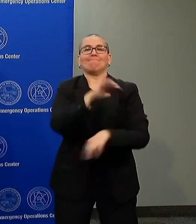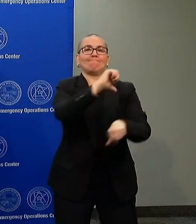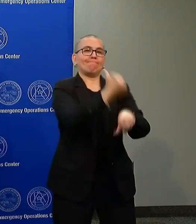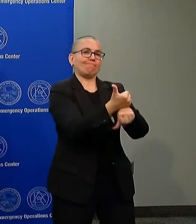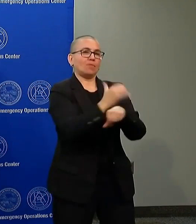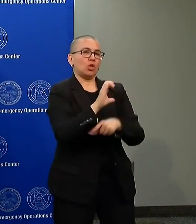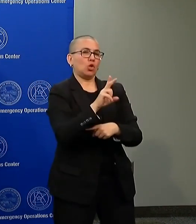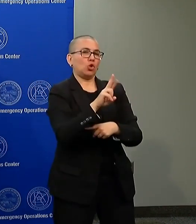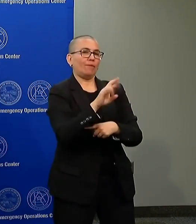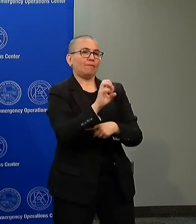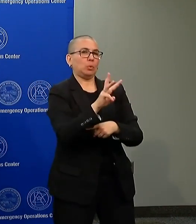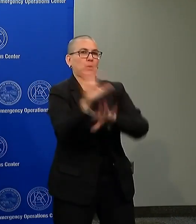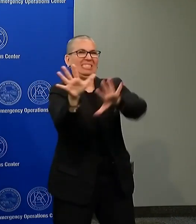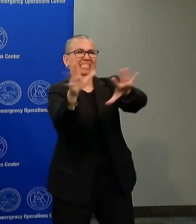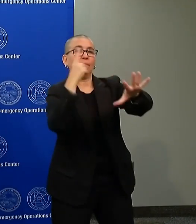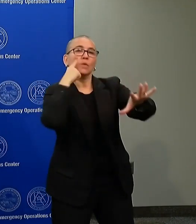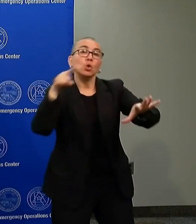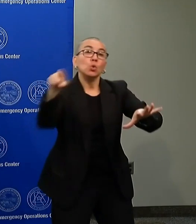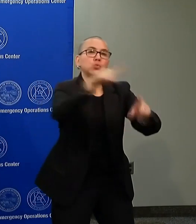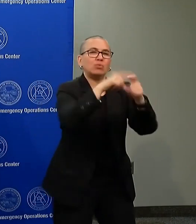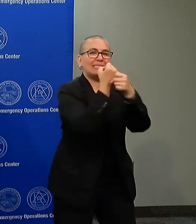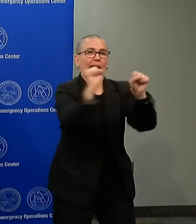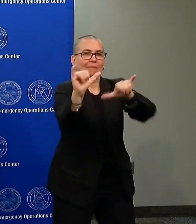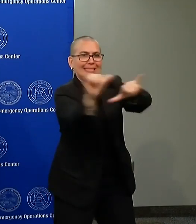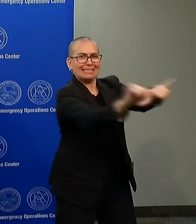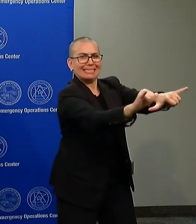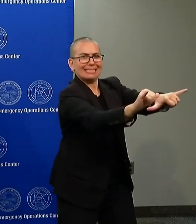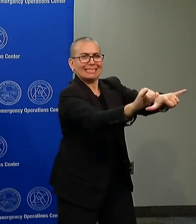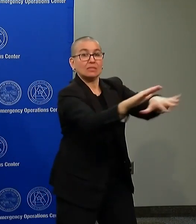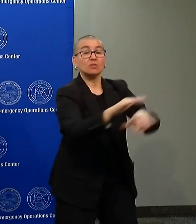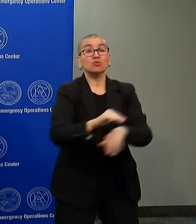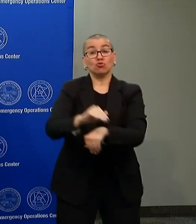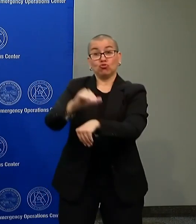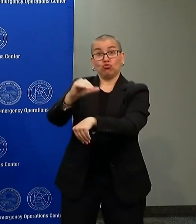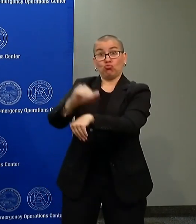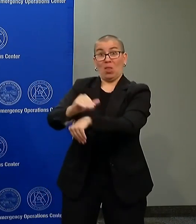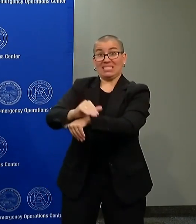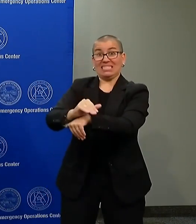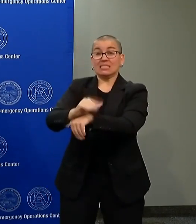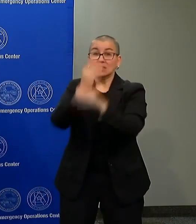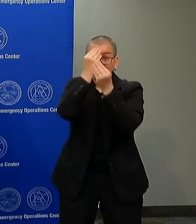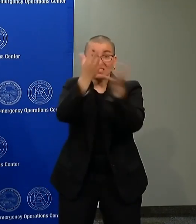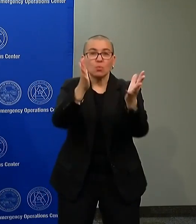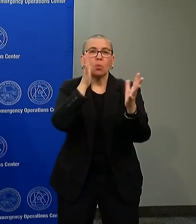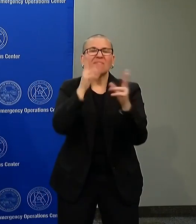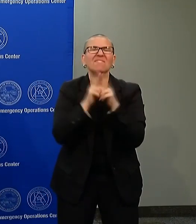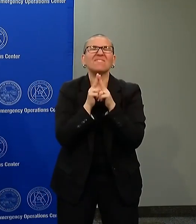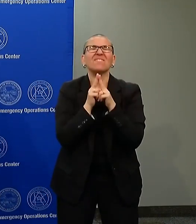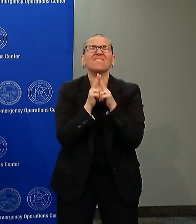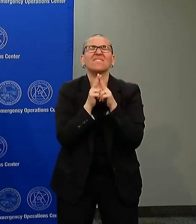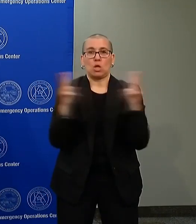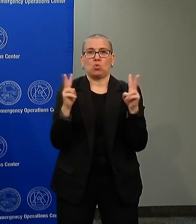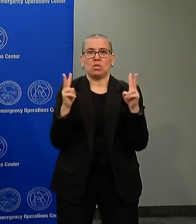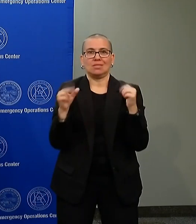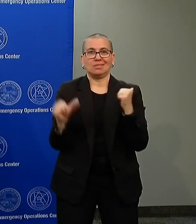be a dangerous situation on the streets tonight. We will do everything in our power to restore